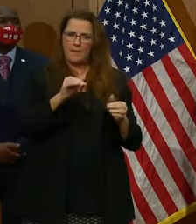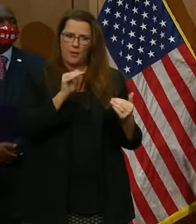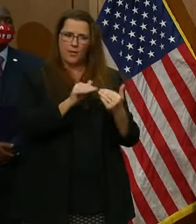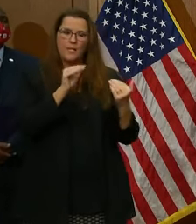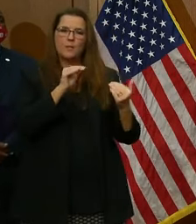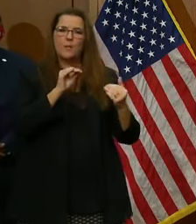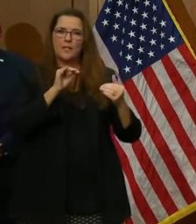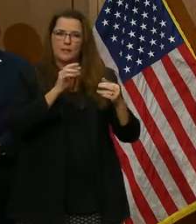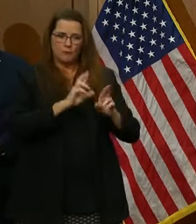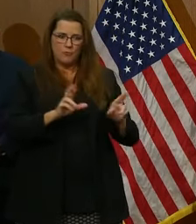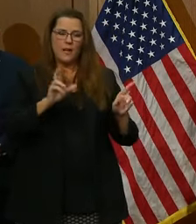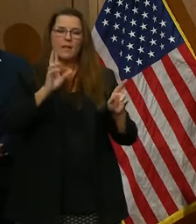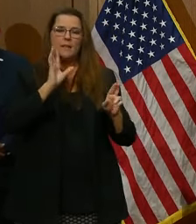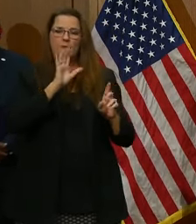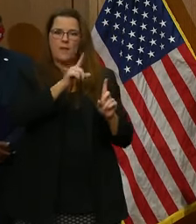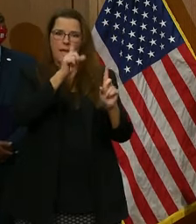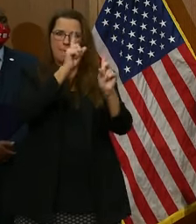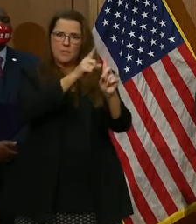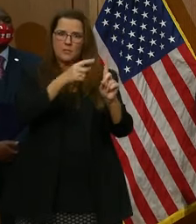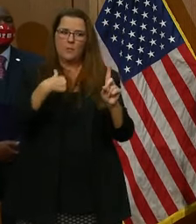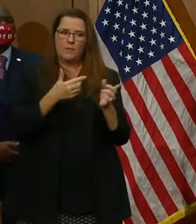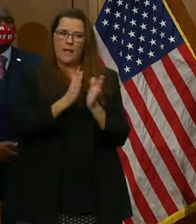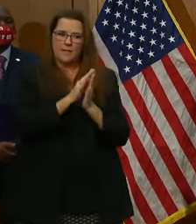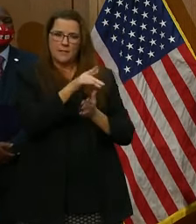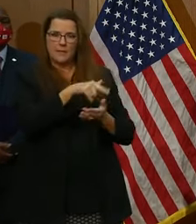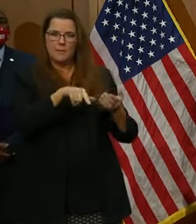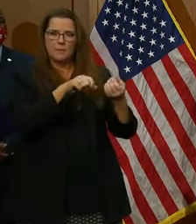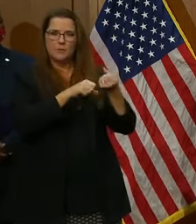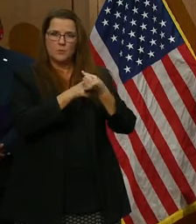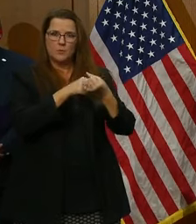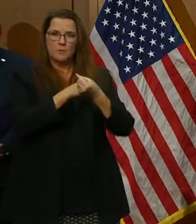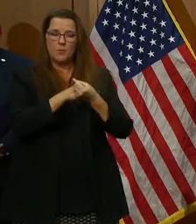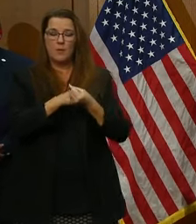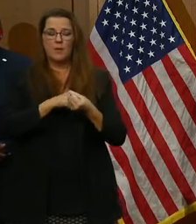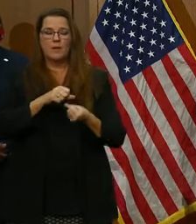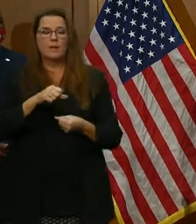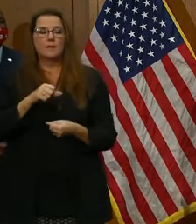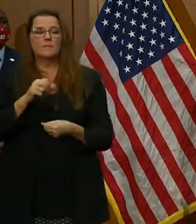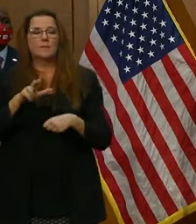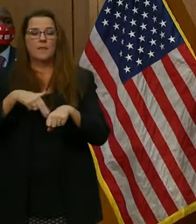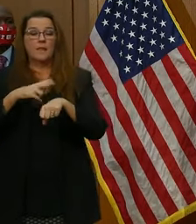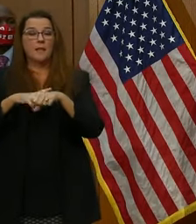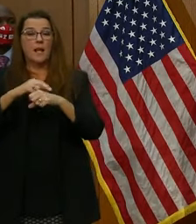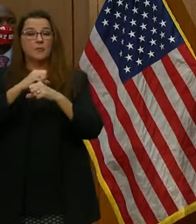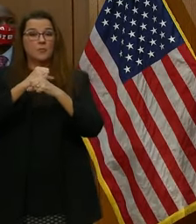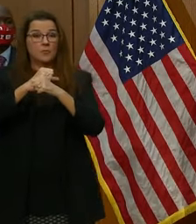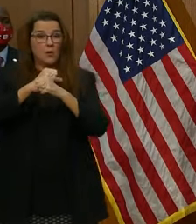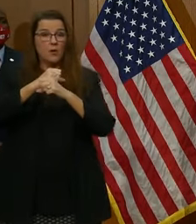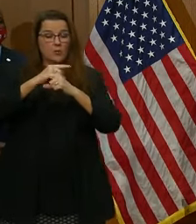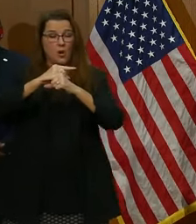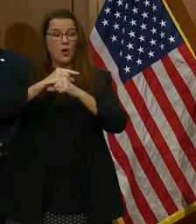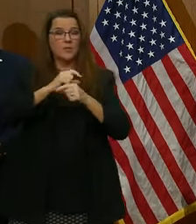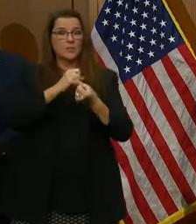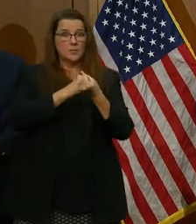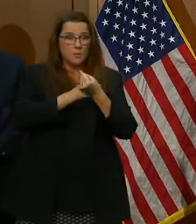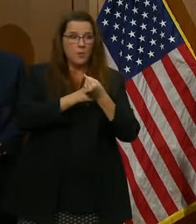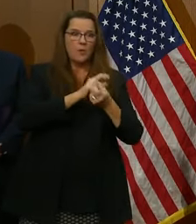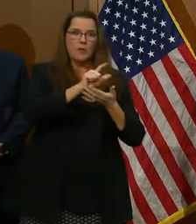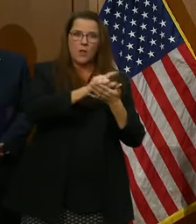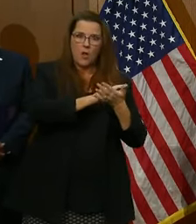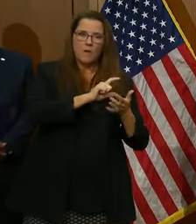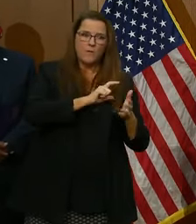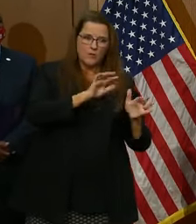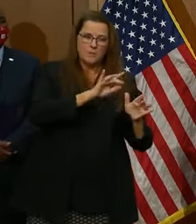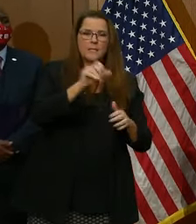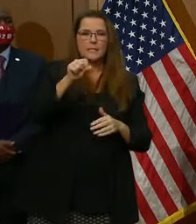trained for the mission that we've asked them to support. But the Guard is not just supporting our law enforcement, but they're also supporting our vaccination efforts as